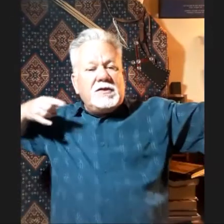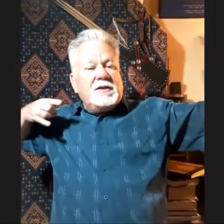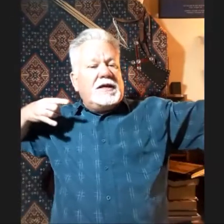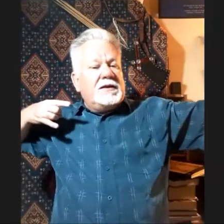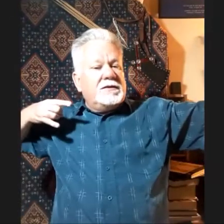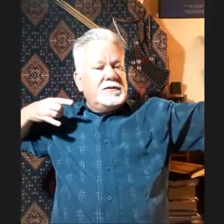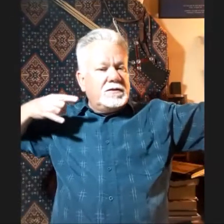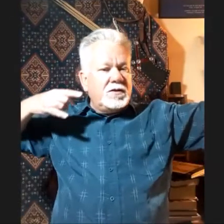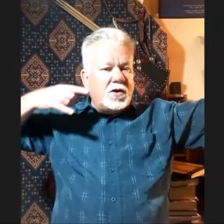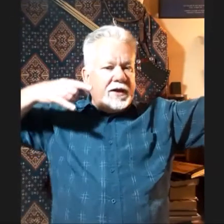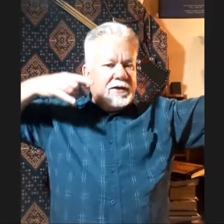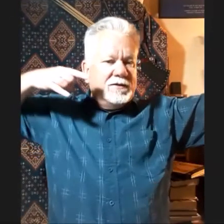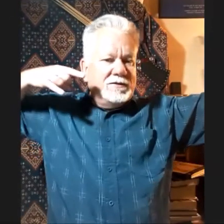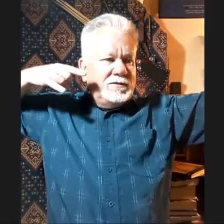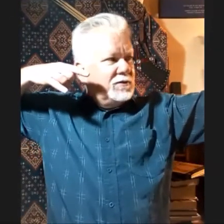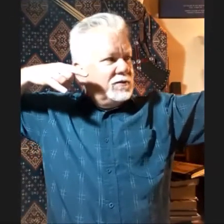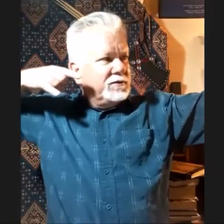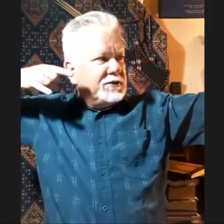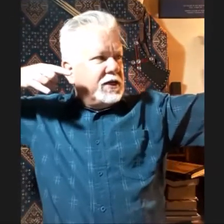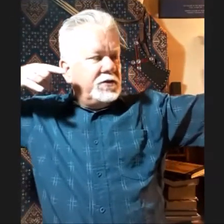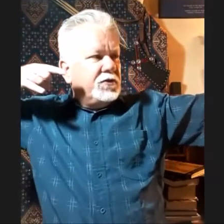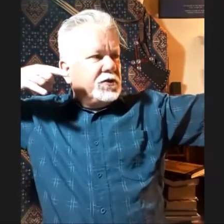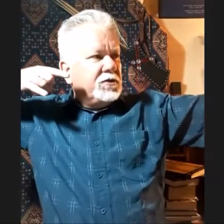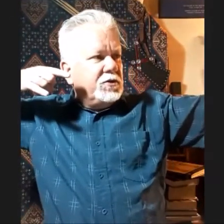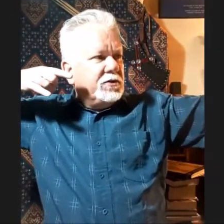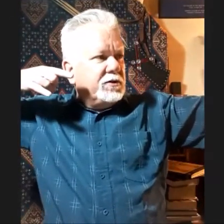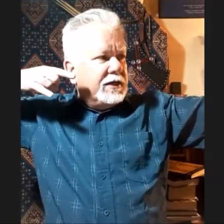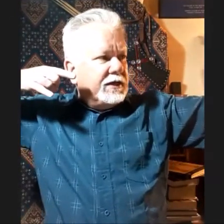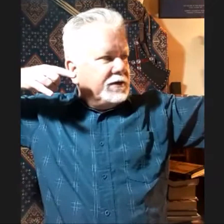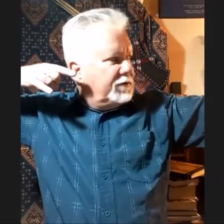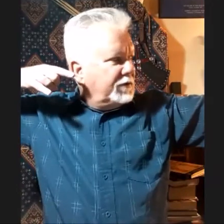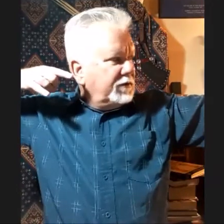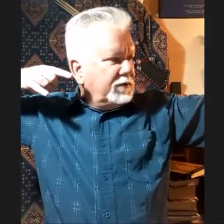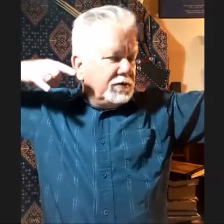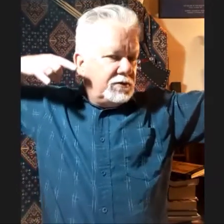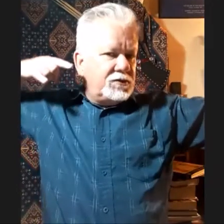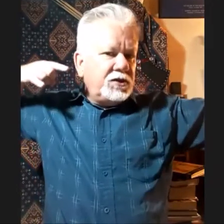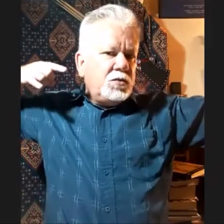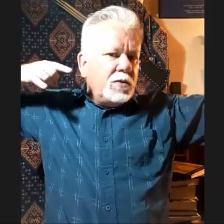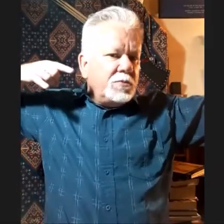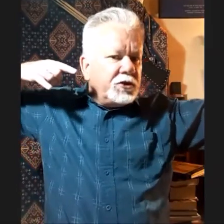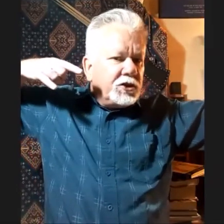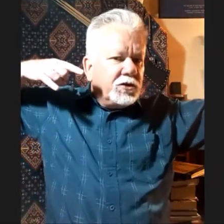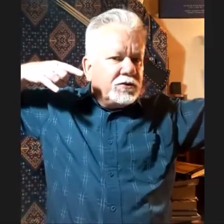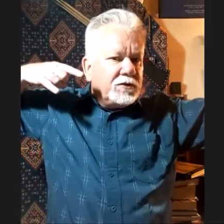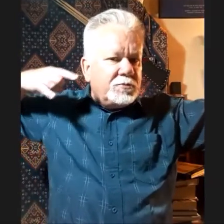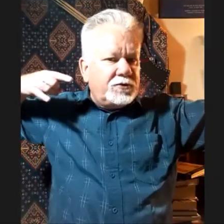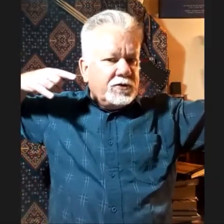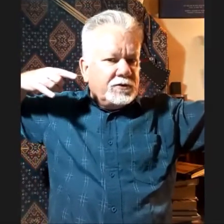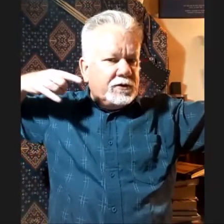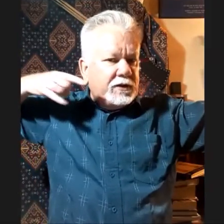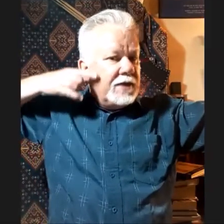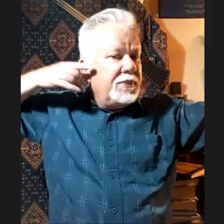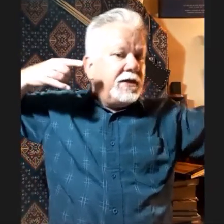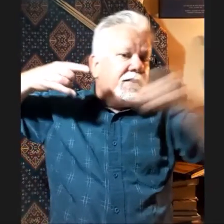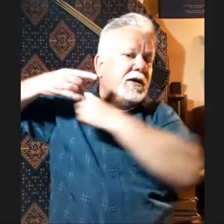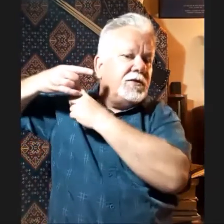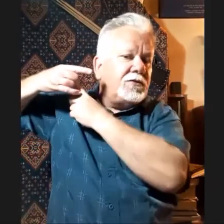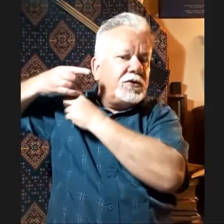that, I can stand in front of the mirror and see where my shoulders are precisely, and then see